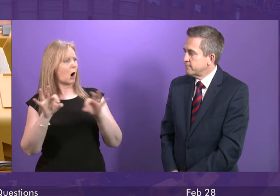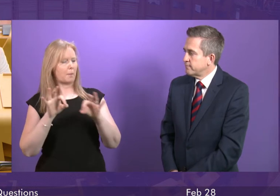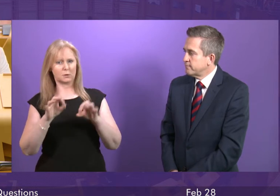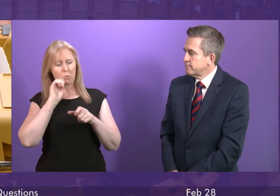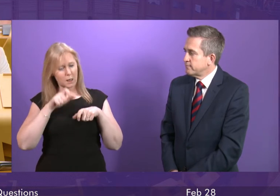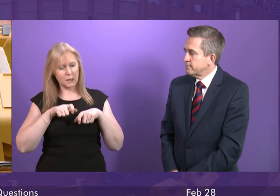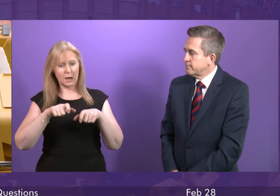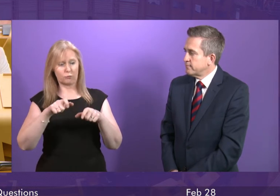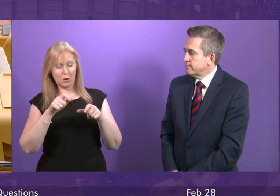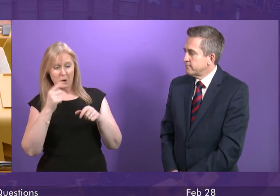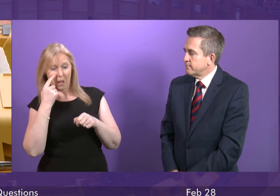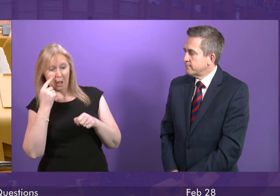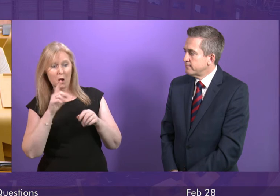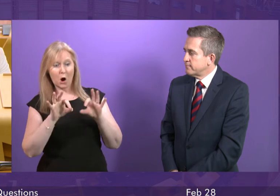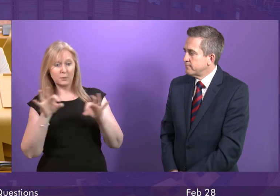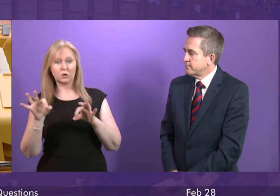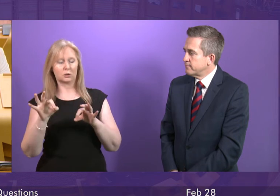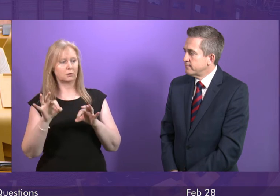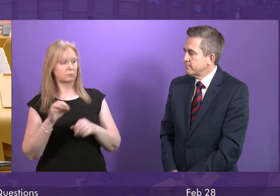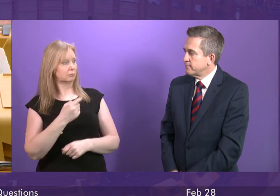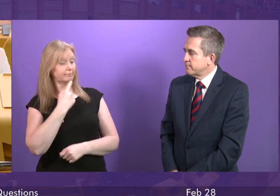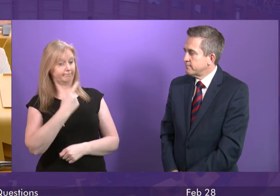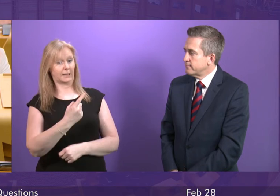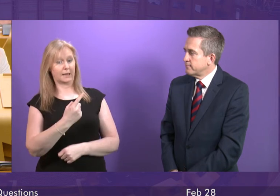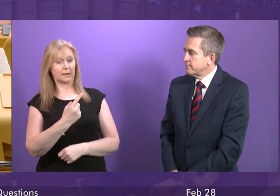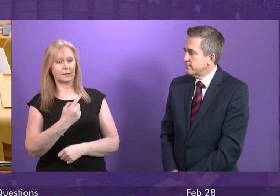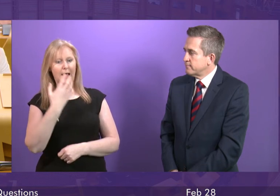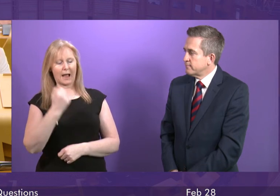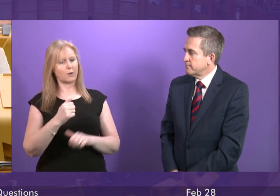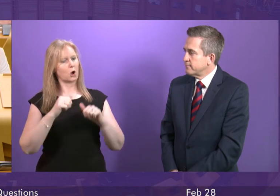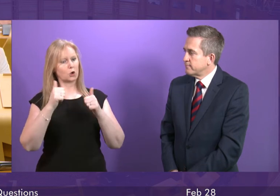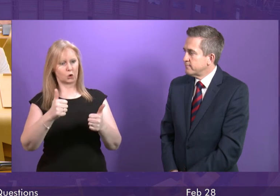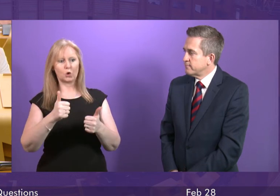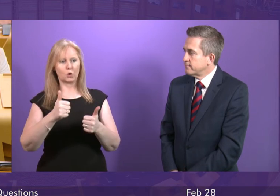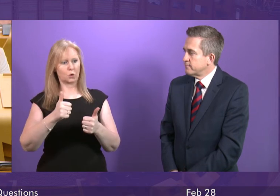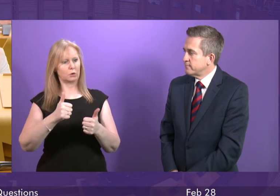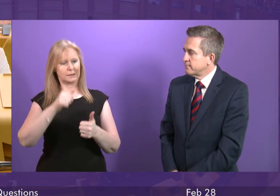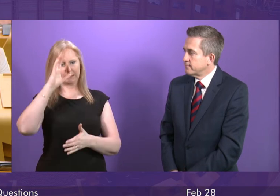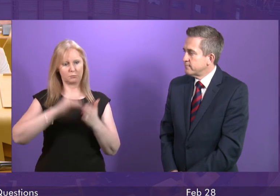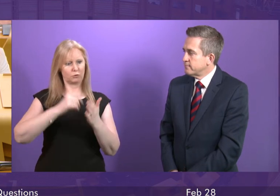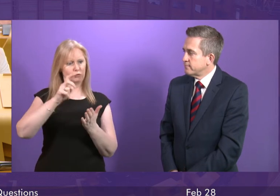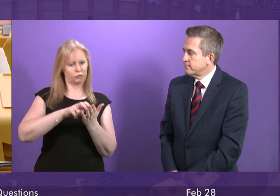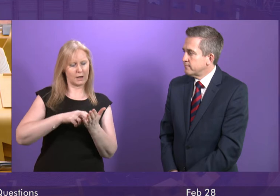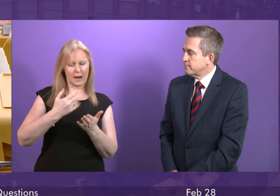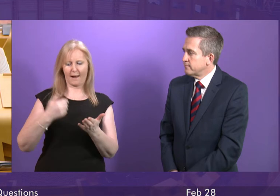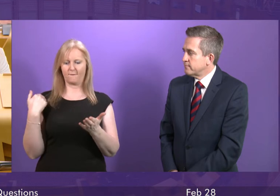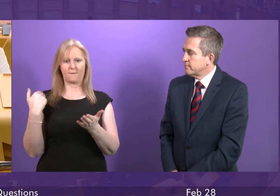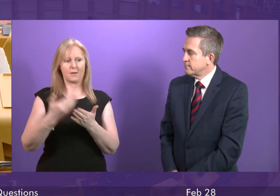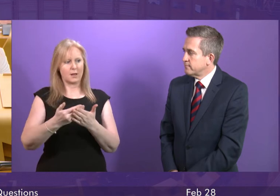Richard Leonard has just demonstrated there, we do have a good record, an interventionist record when it comes to saving industrial jobs across